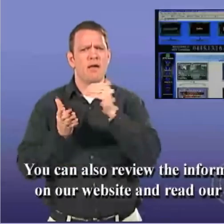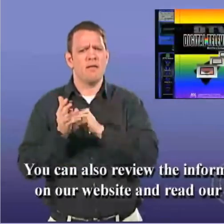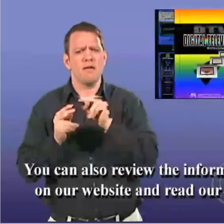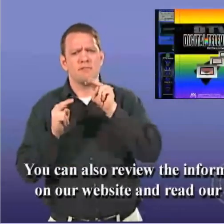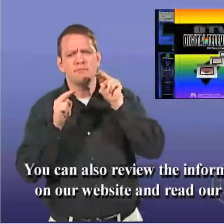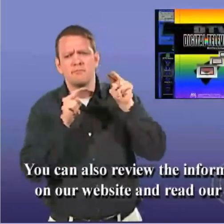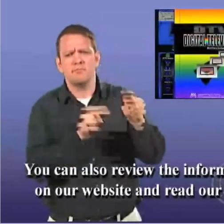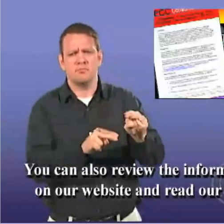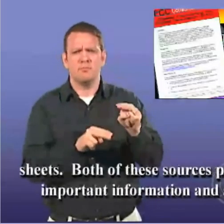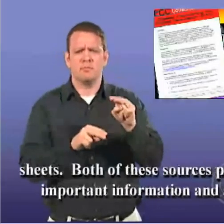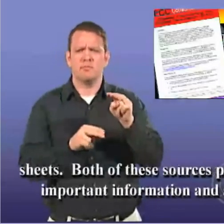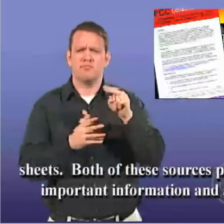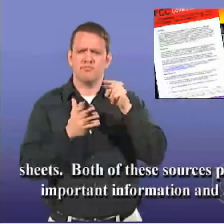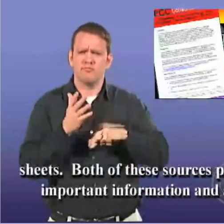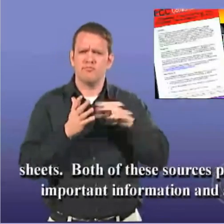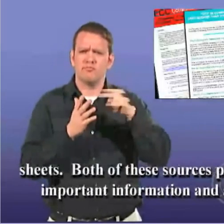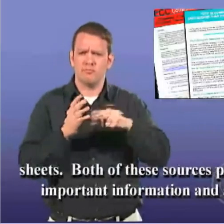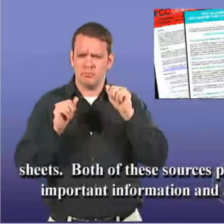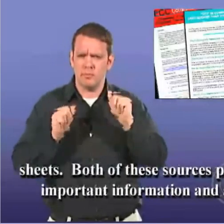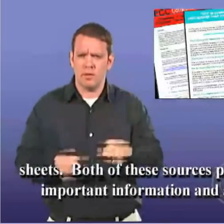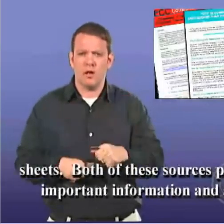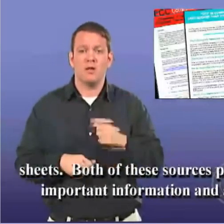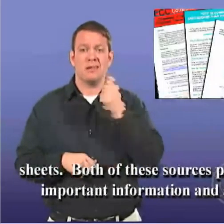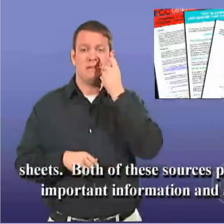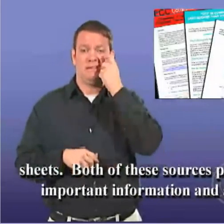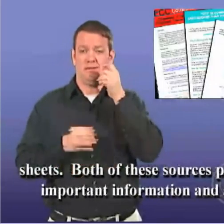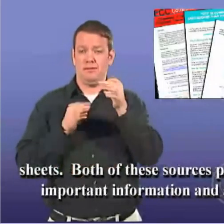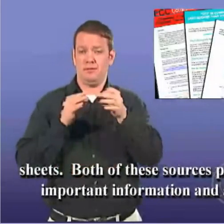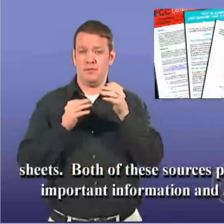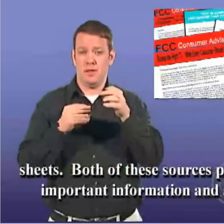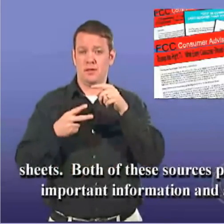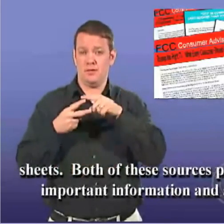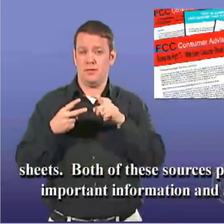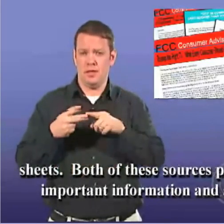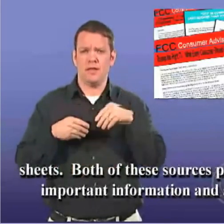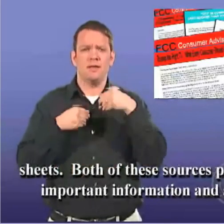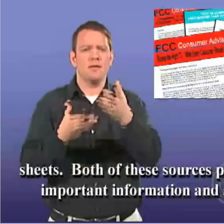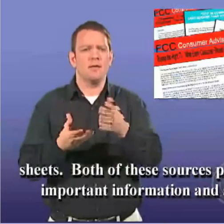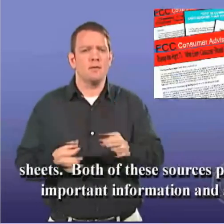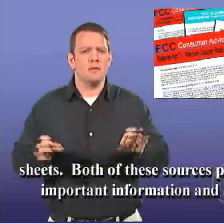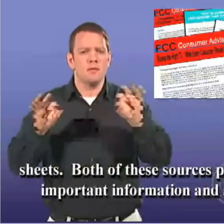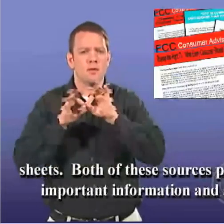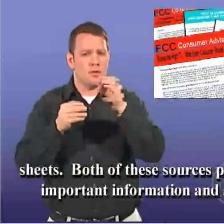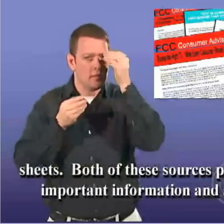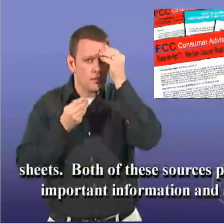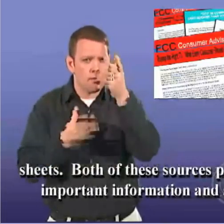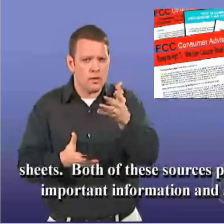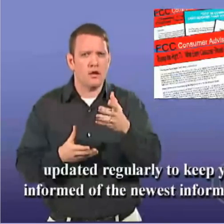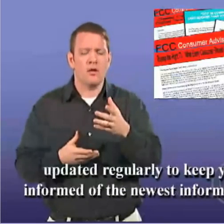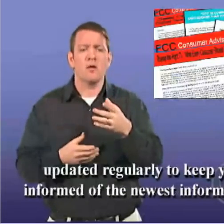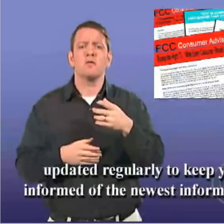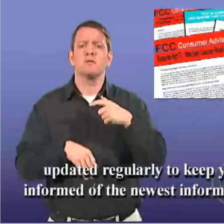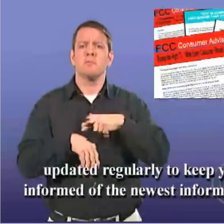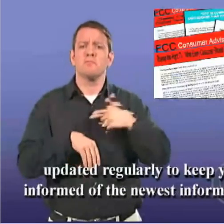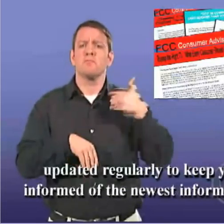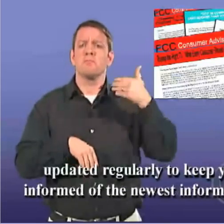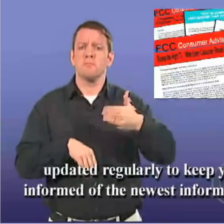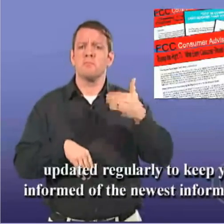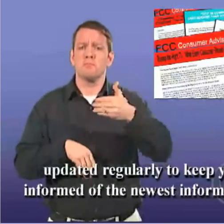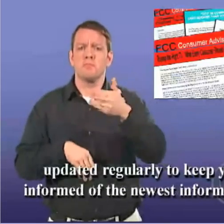and read our fact sheets. Both of these sources provide important information and are updated regularly to keep you informed